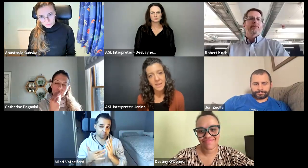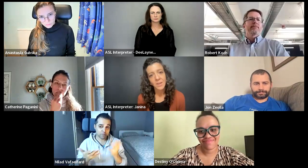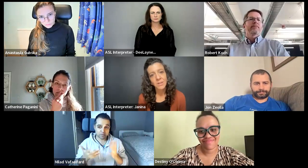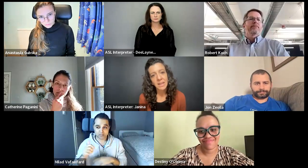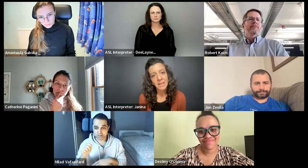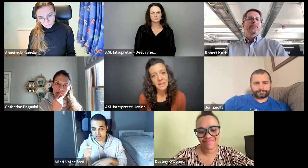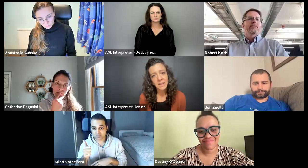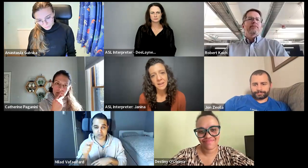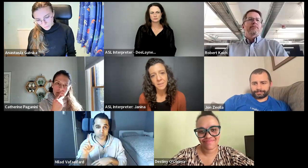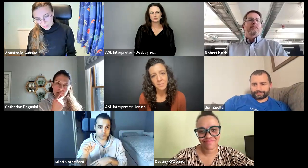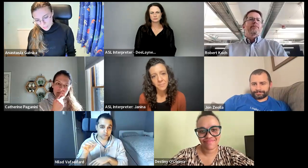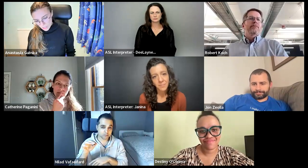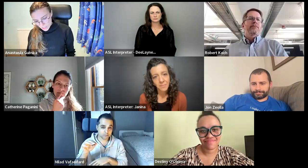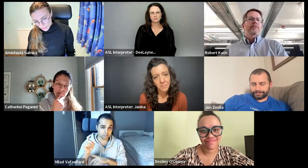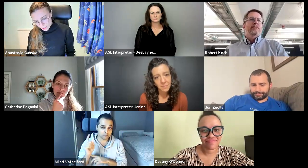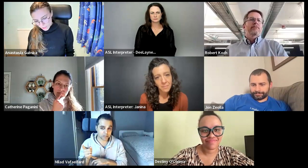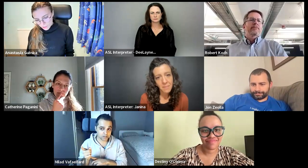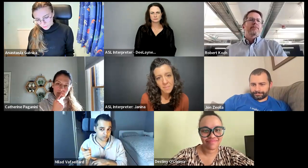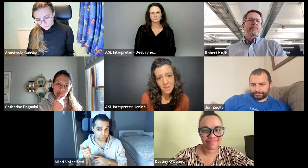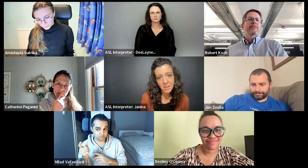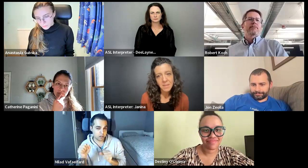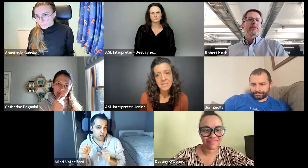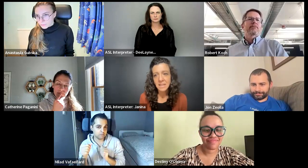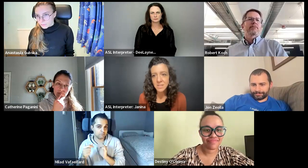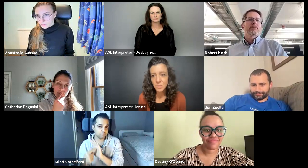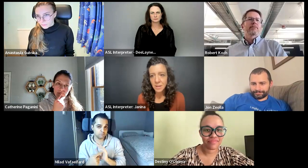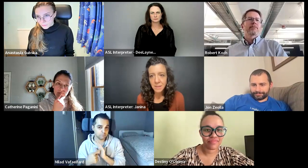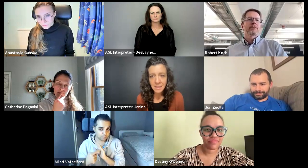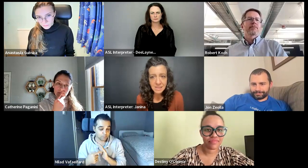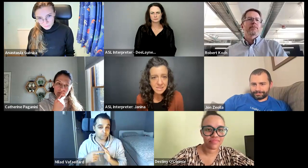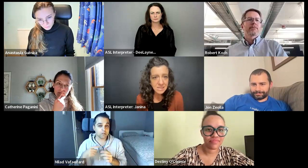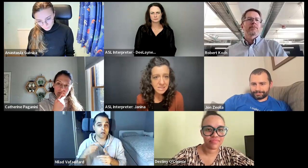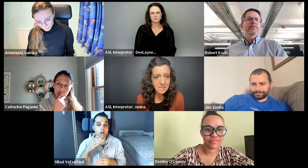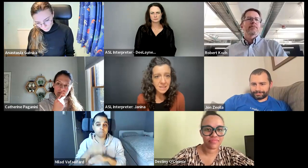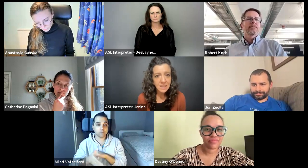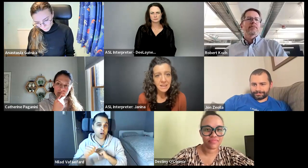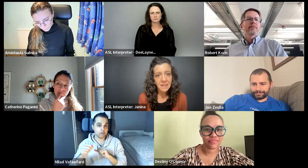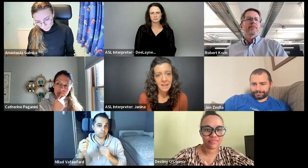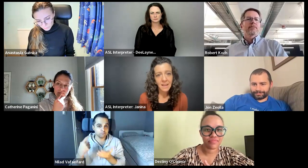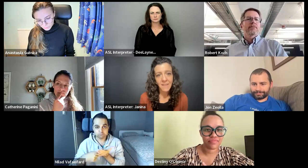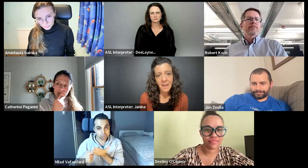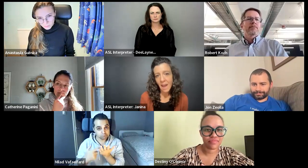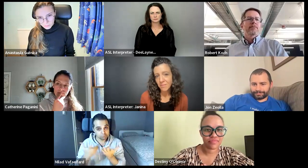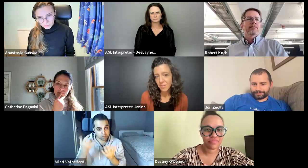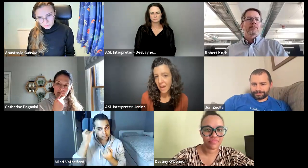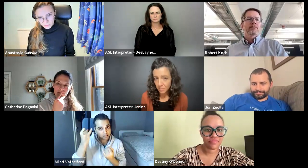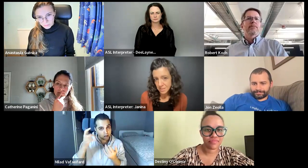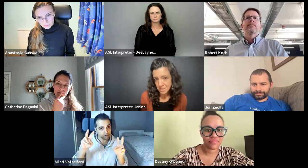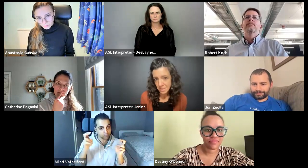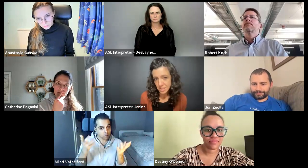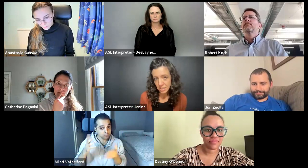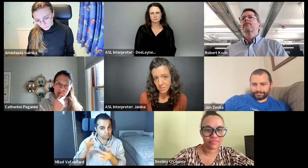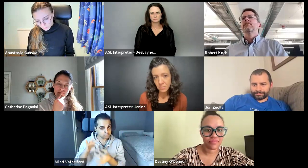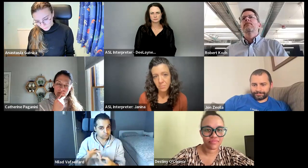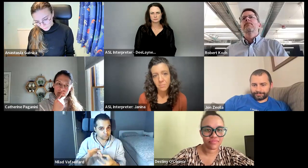tech related. Um, maybe it could be 10 to 20 minutes. And then after that